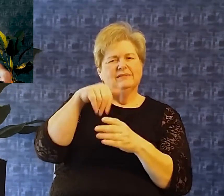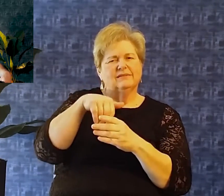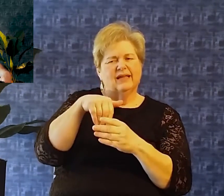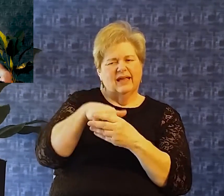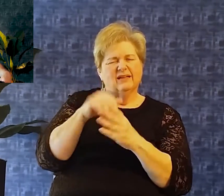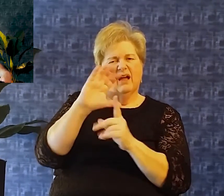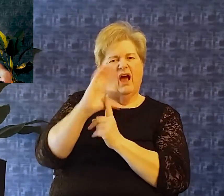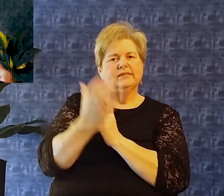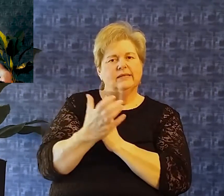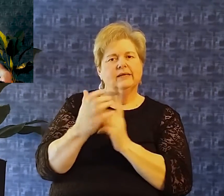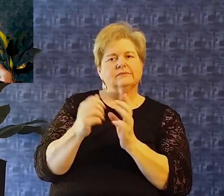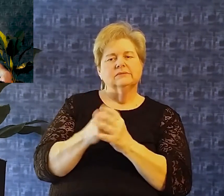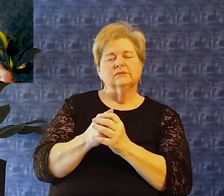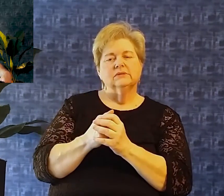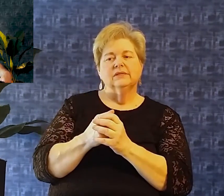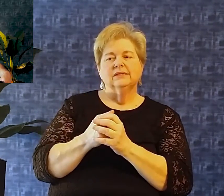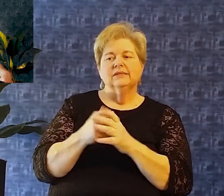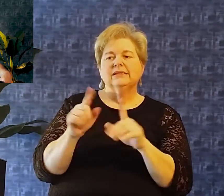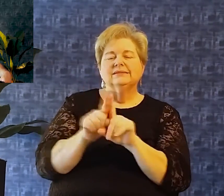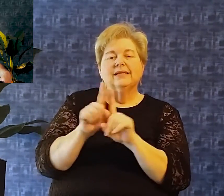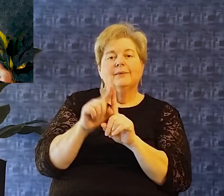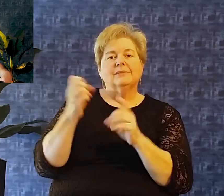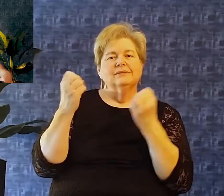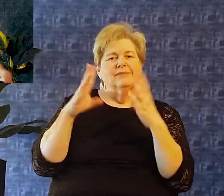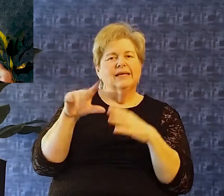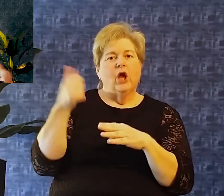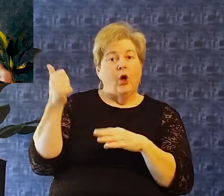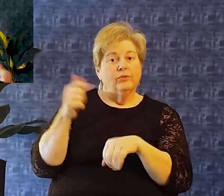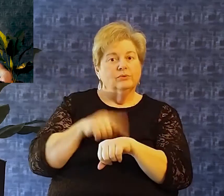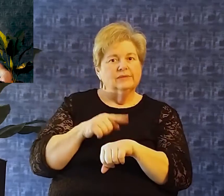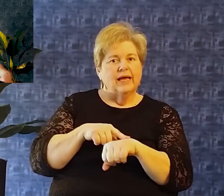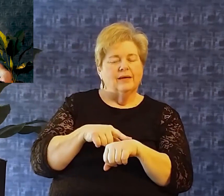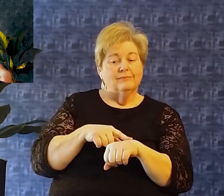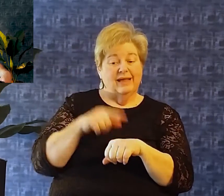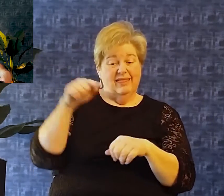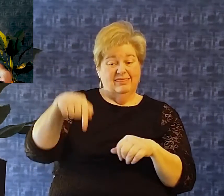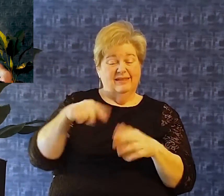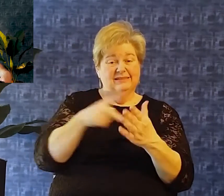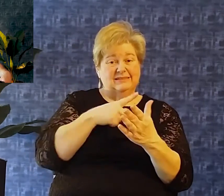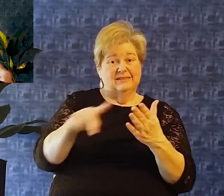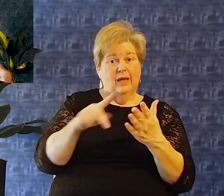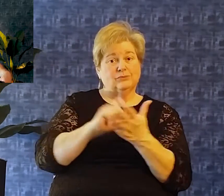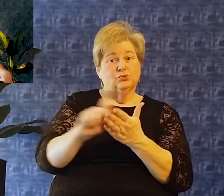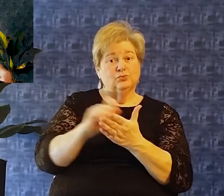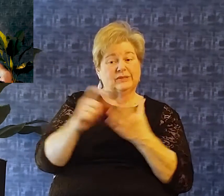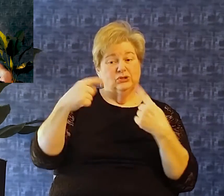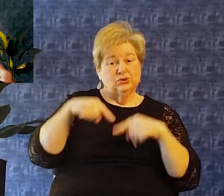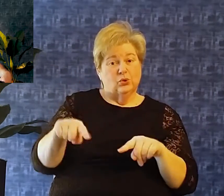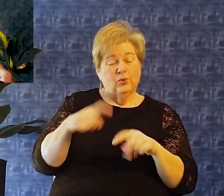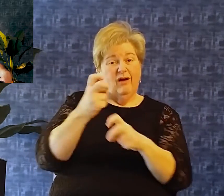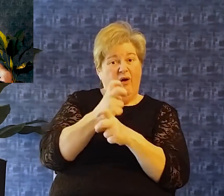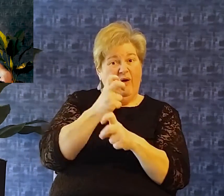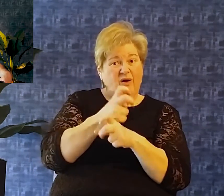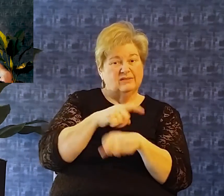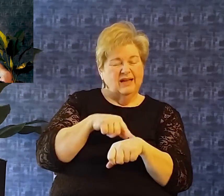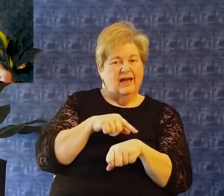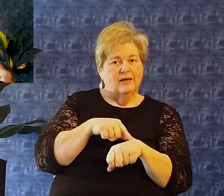a of a context As in so many other cases this psalm is being written in a time of trial and trouble